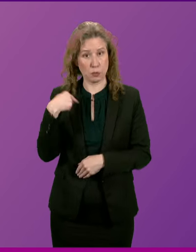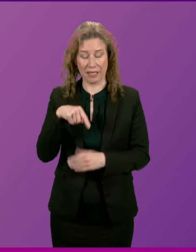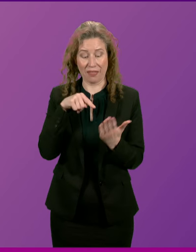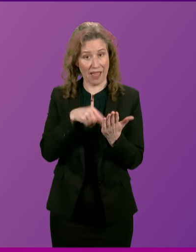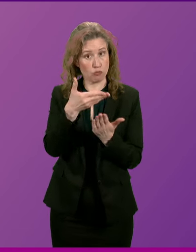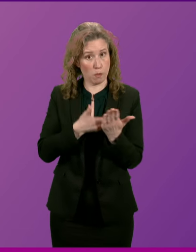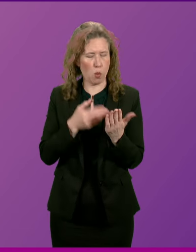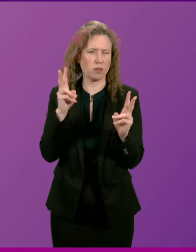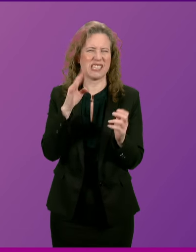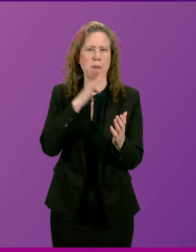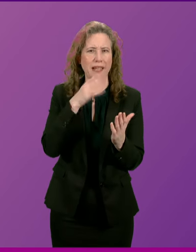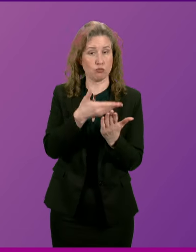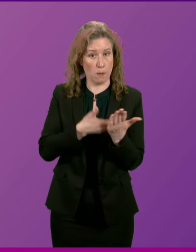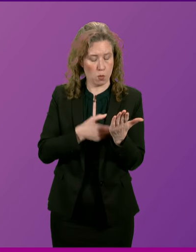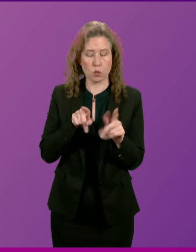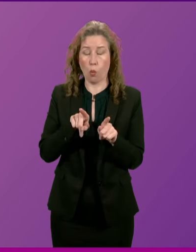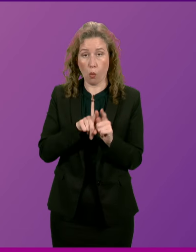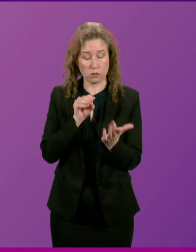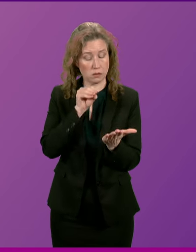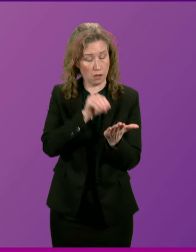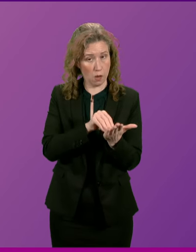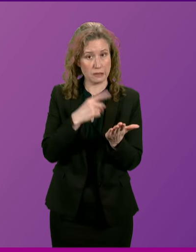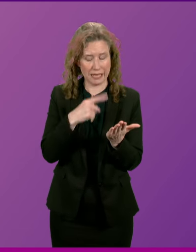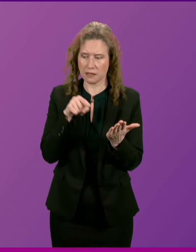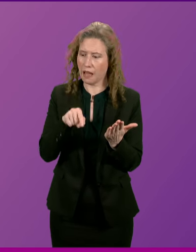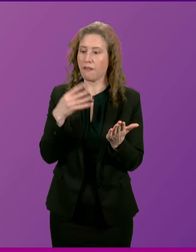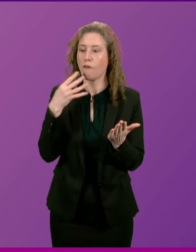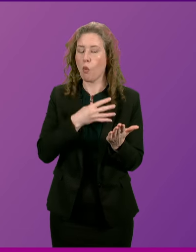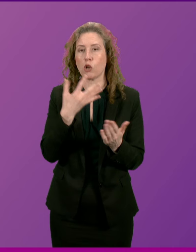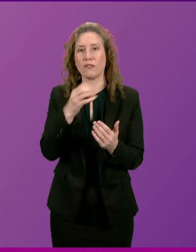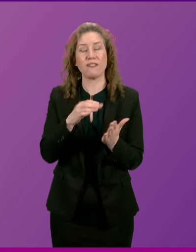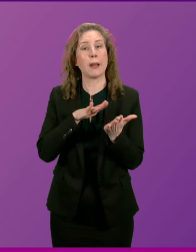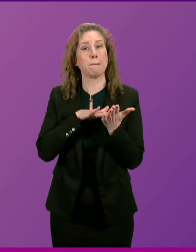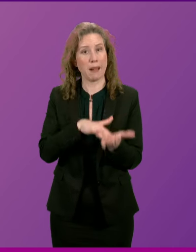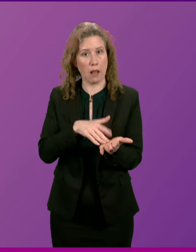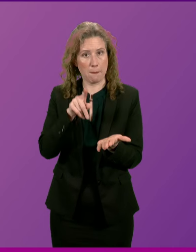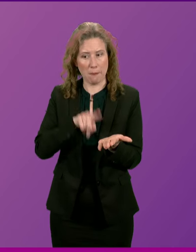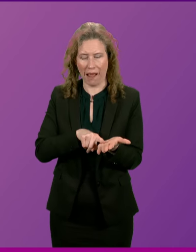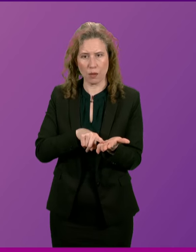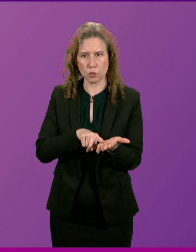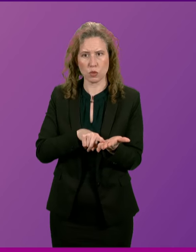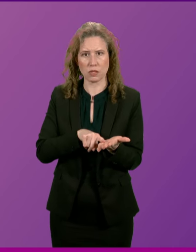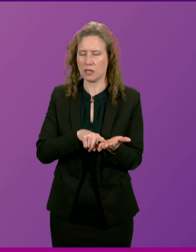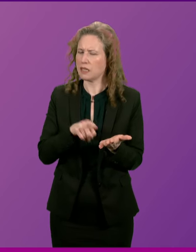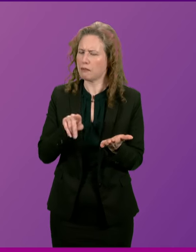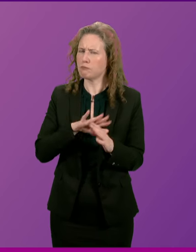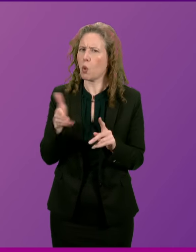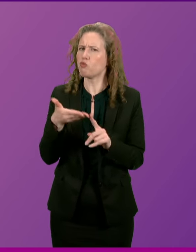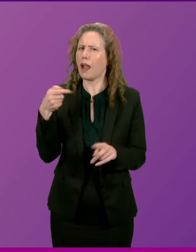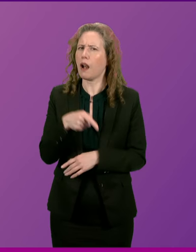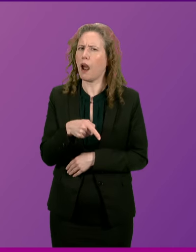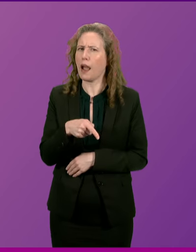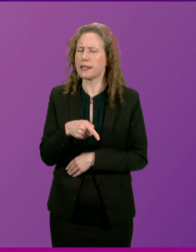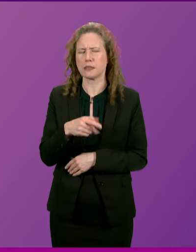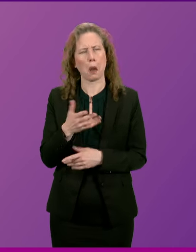report also indicates that that £450 million is not one that they recognise. The